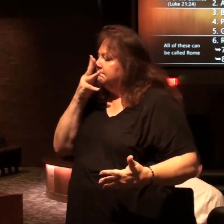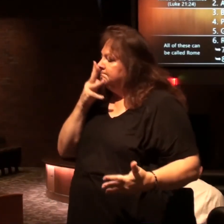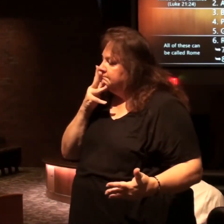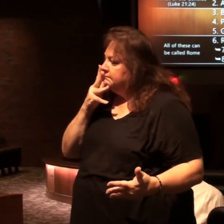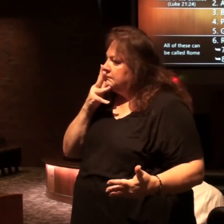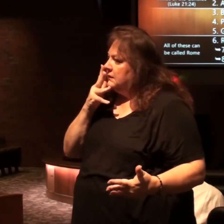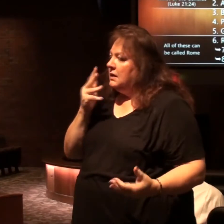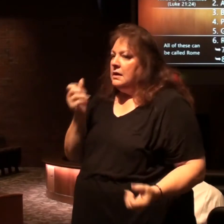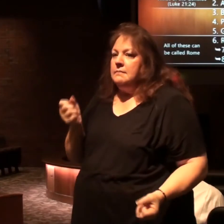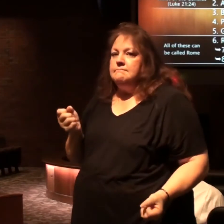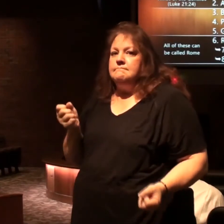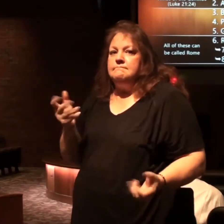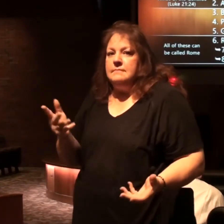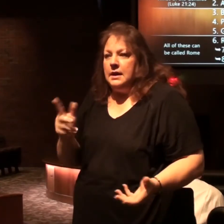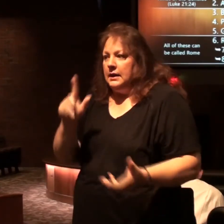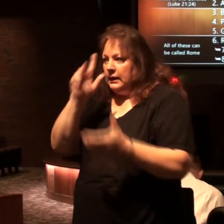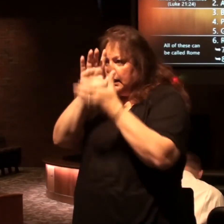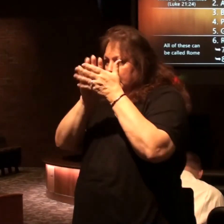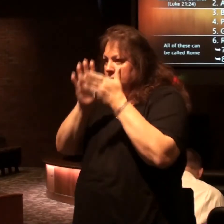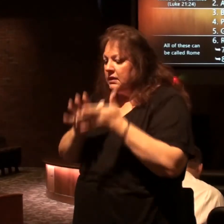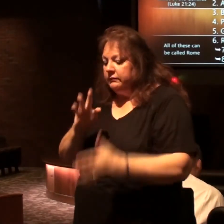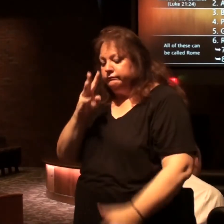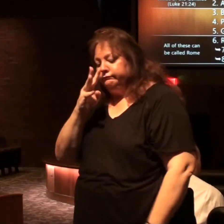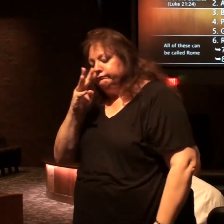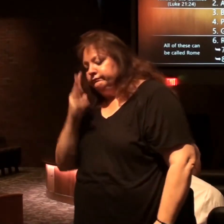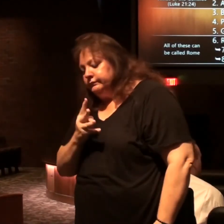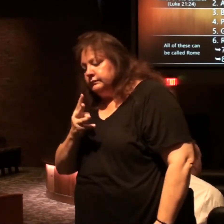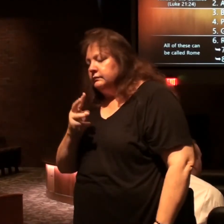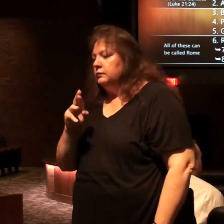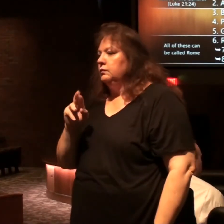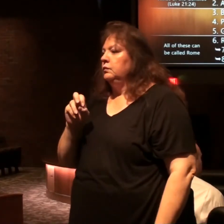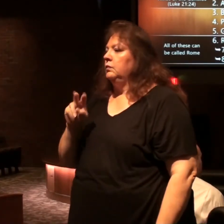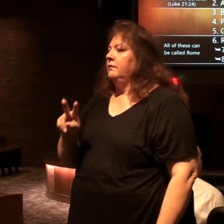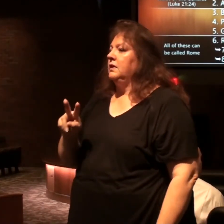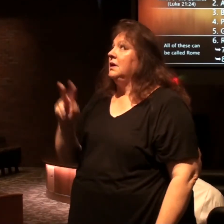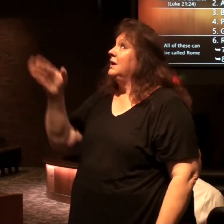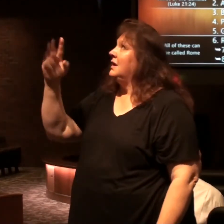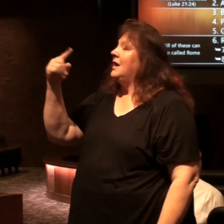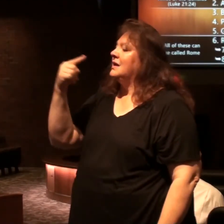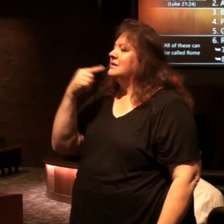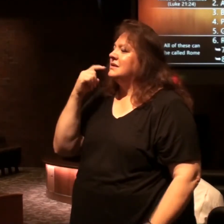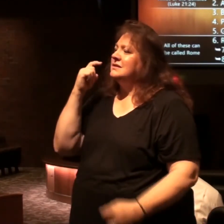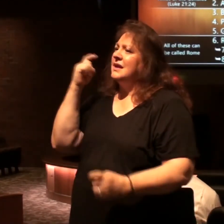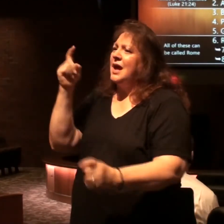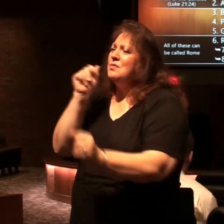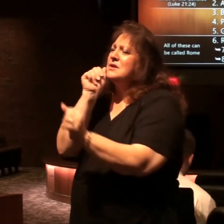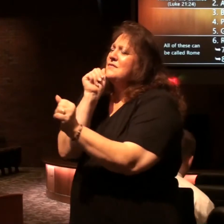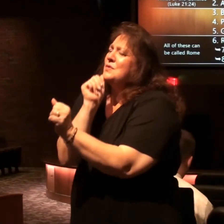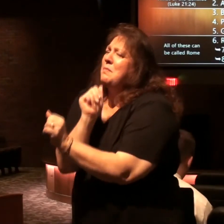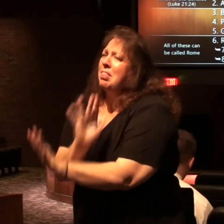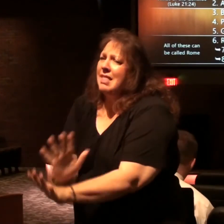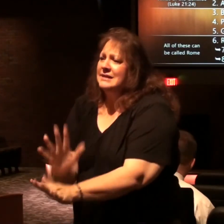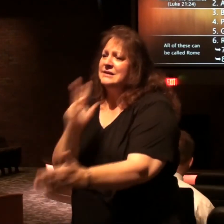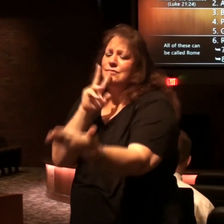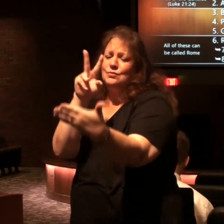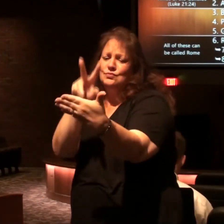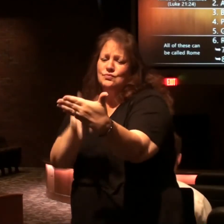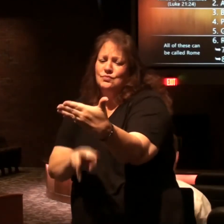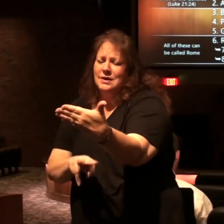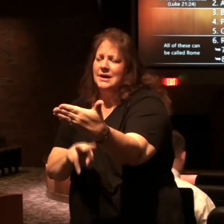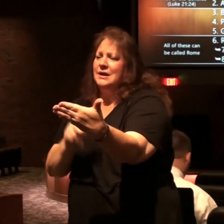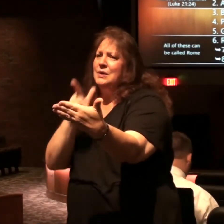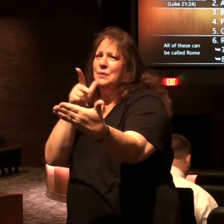that many even believers ignore the book of revelation when God said I'll give blessing on those who read it